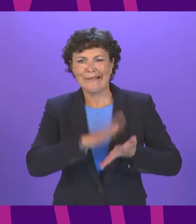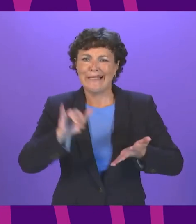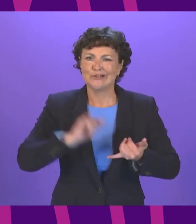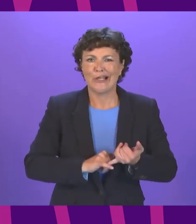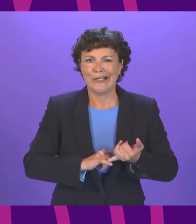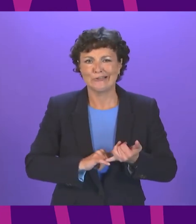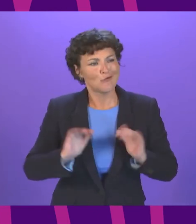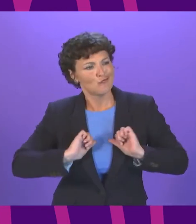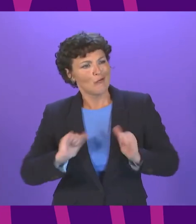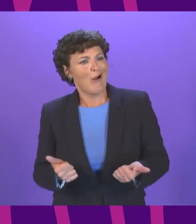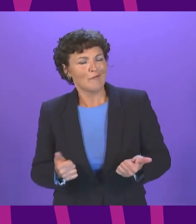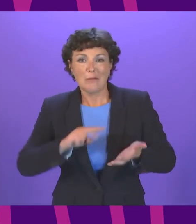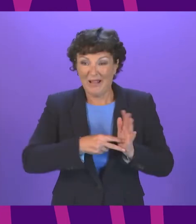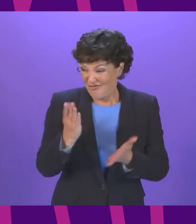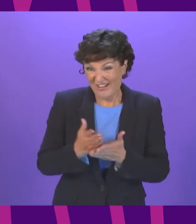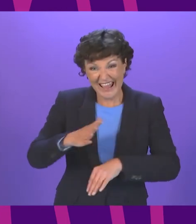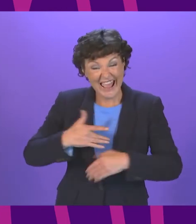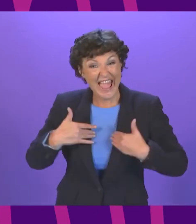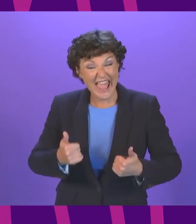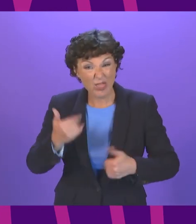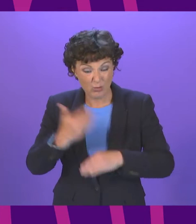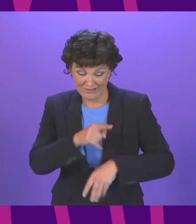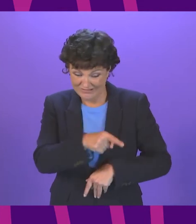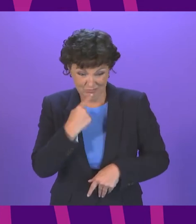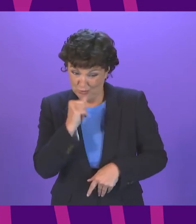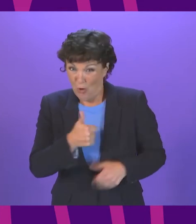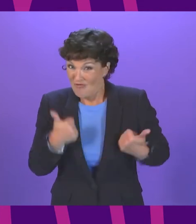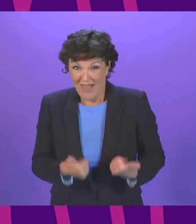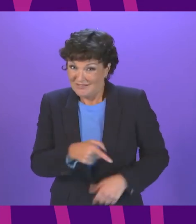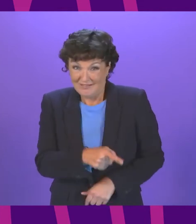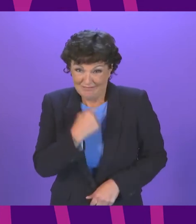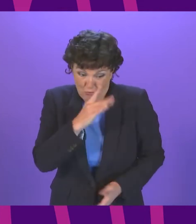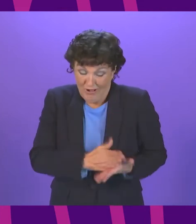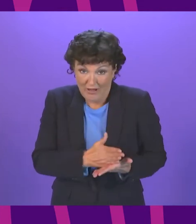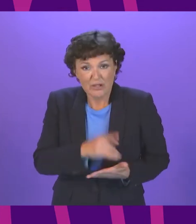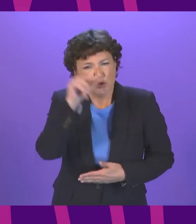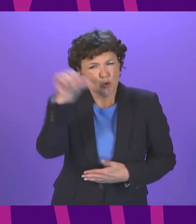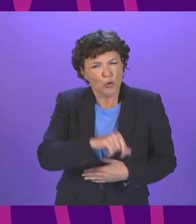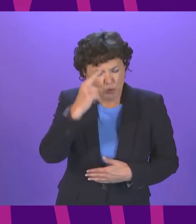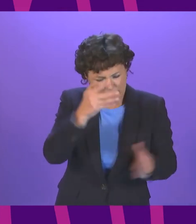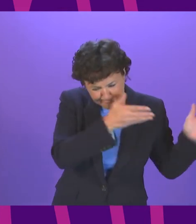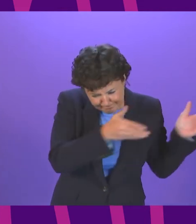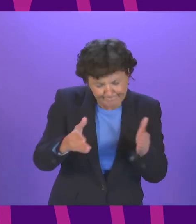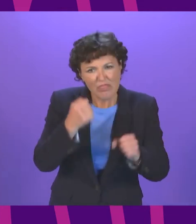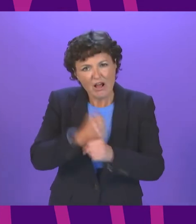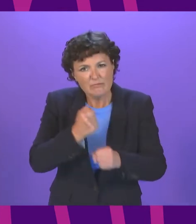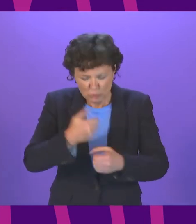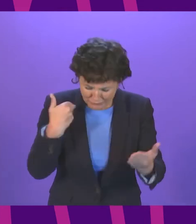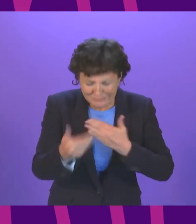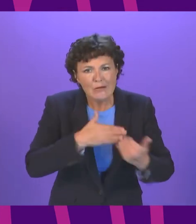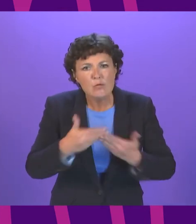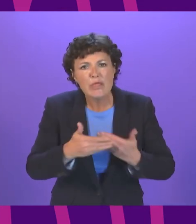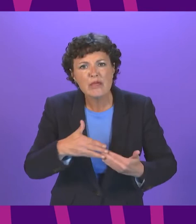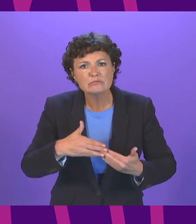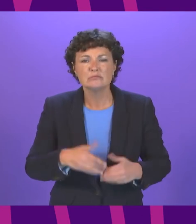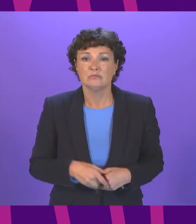as unrealistic by health workers the first minister could have shifted the machinery of the government into tackling this crisis head on we could have seen this